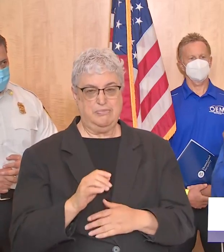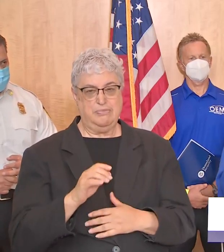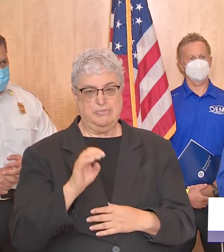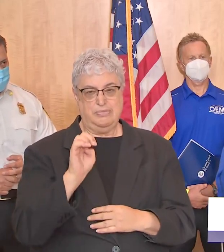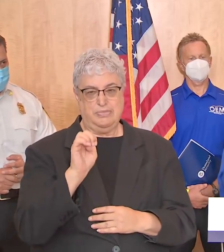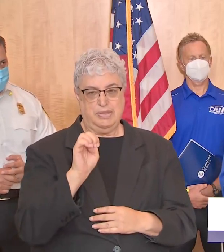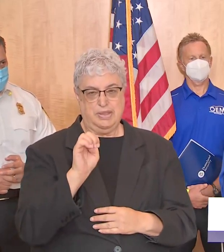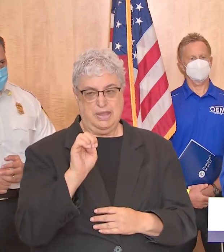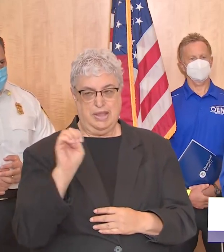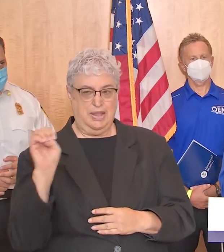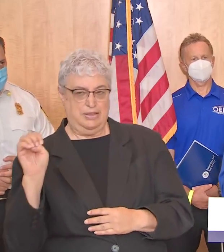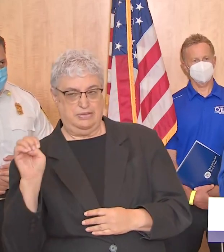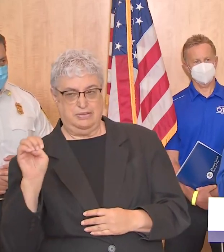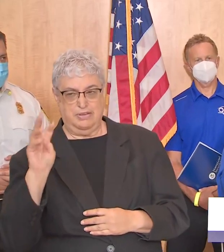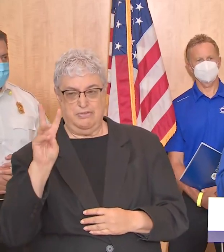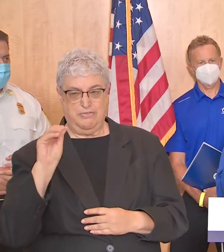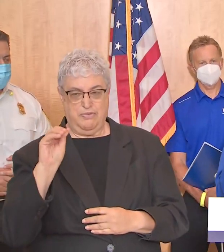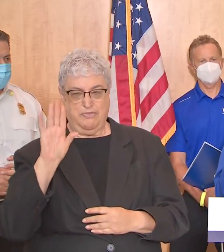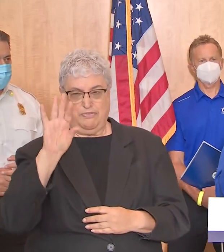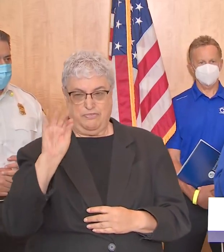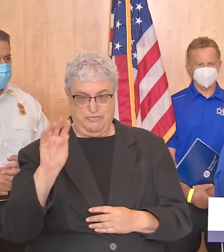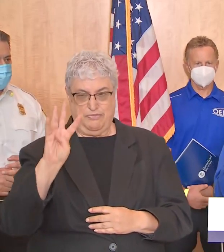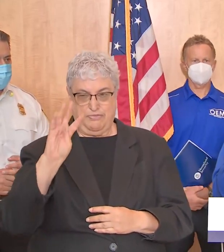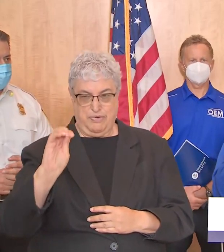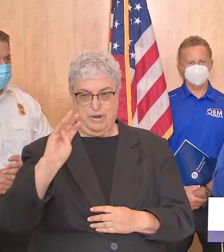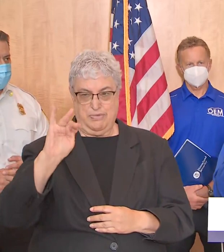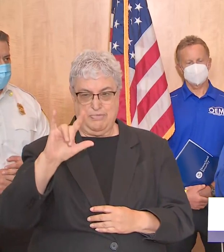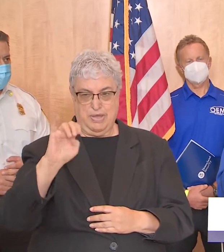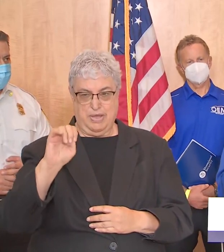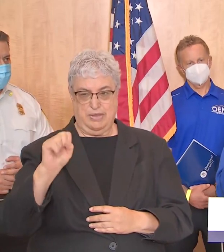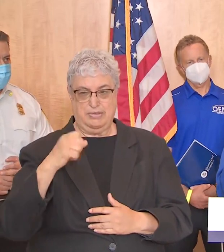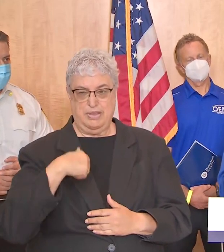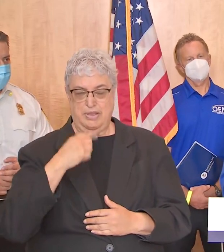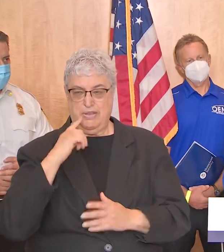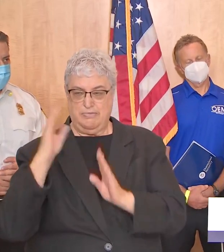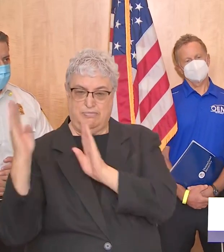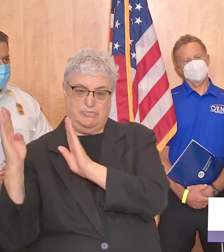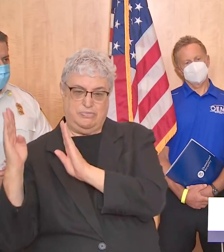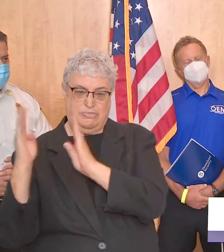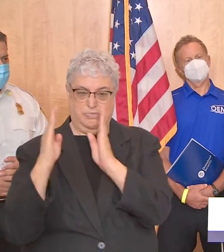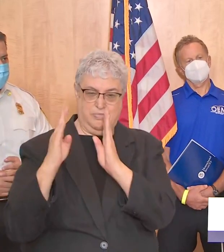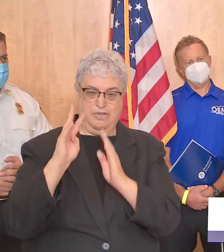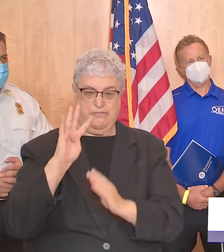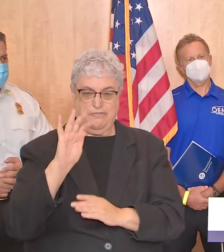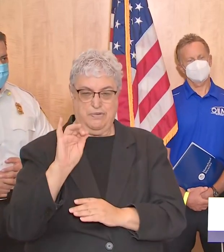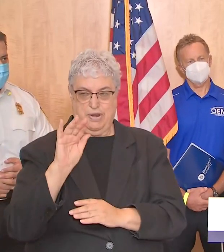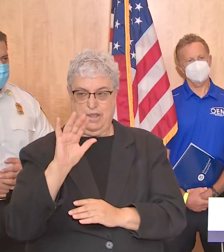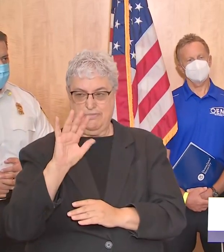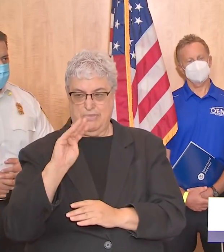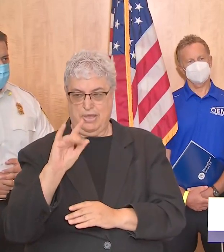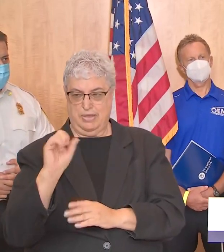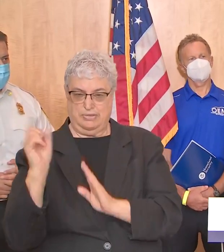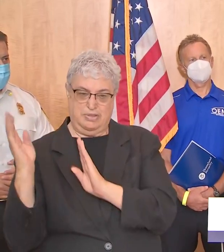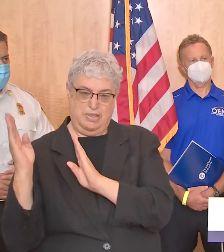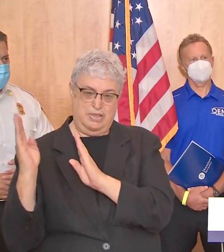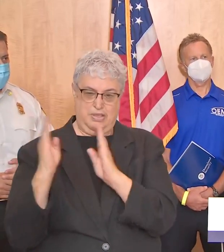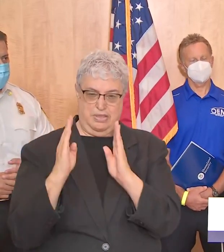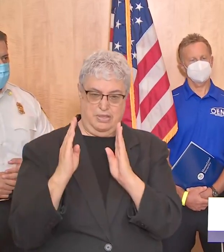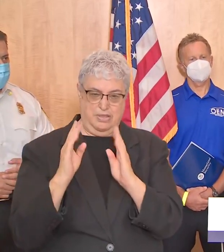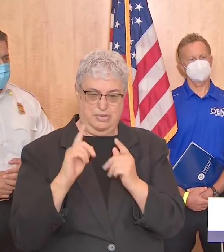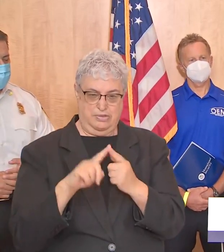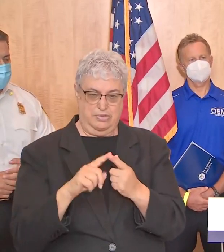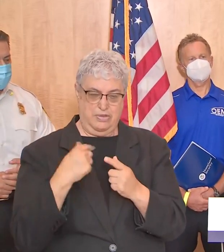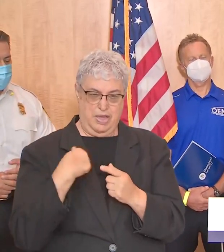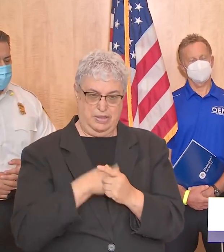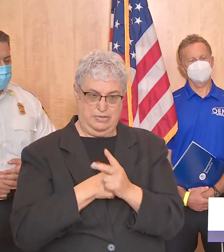you that 40 miles would make a big difference if this storm had just come 40 miles would come 40 miles to